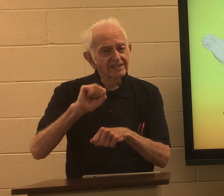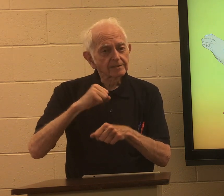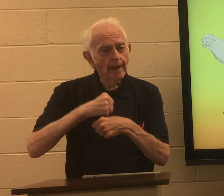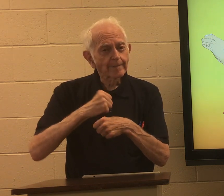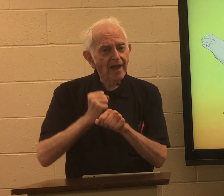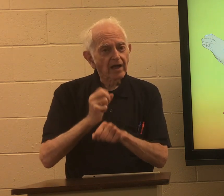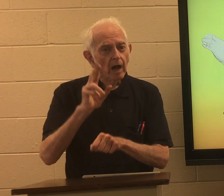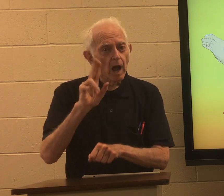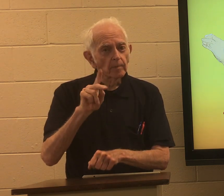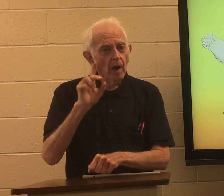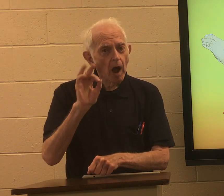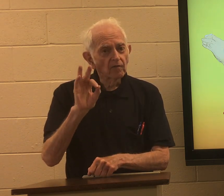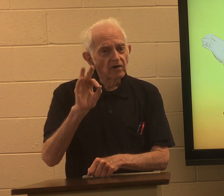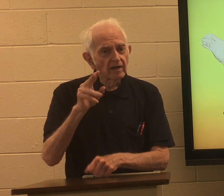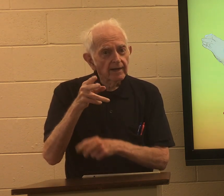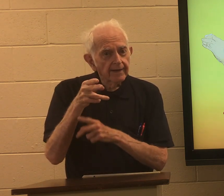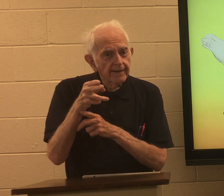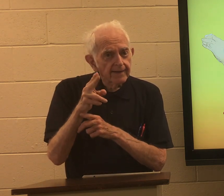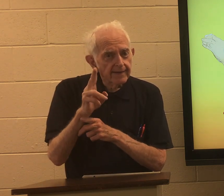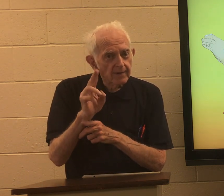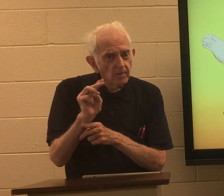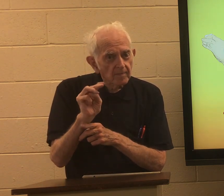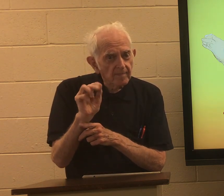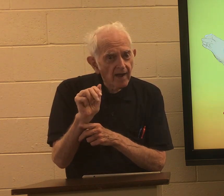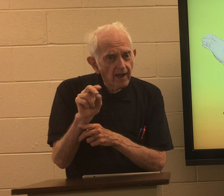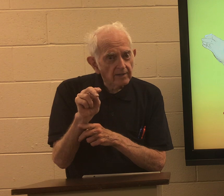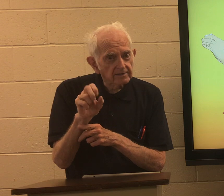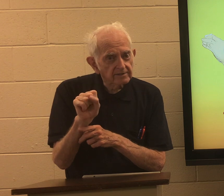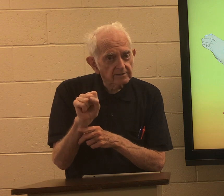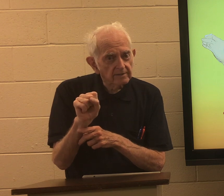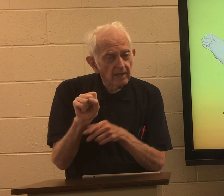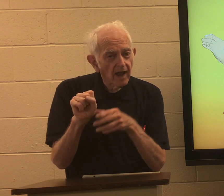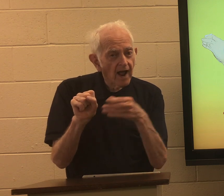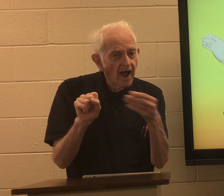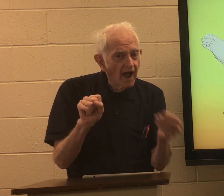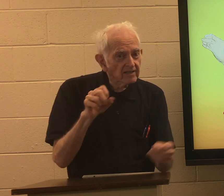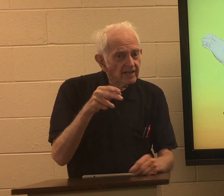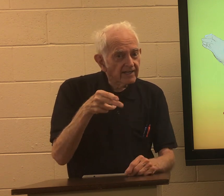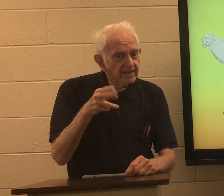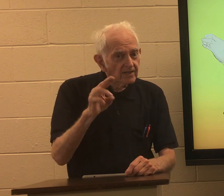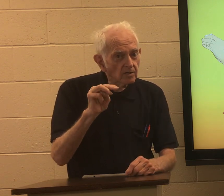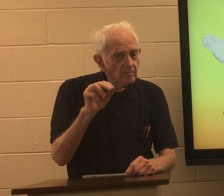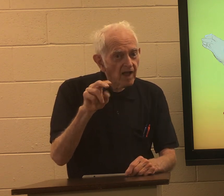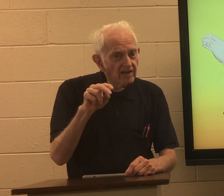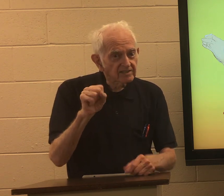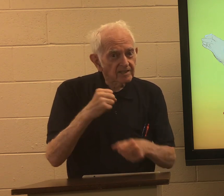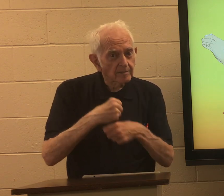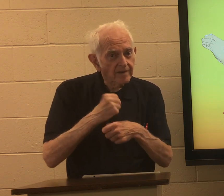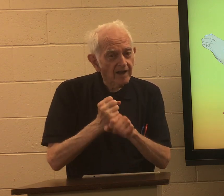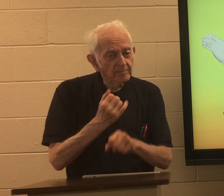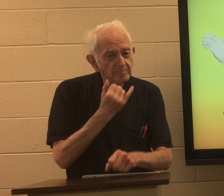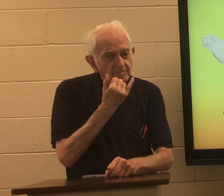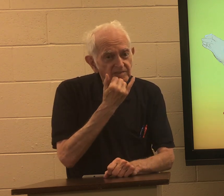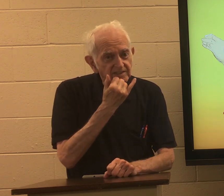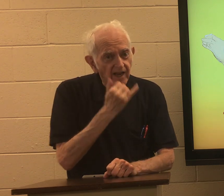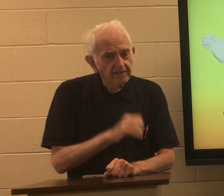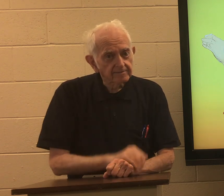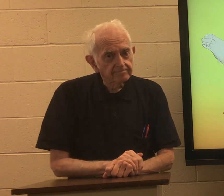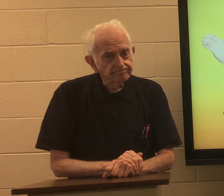church is made up of humans and humans make mistakes